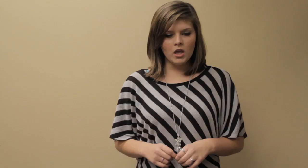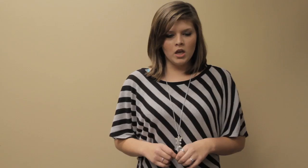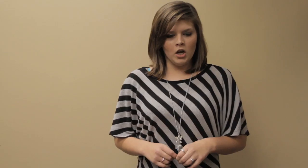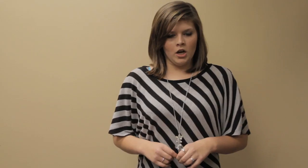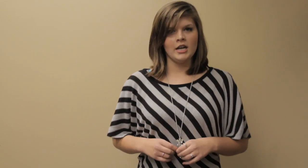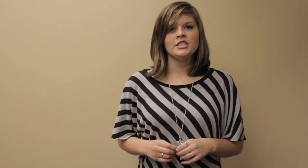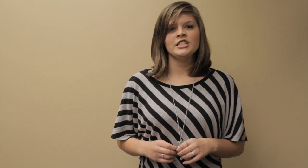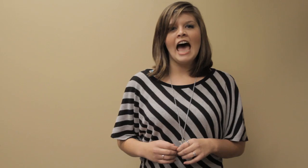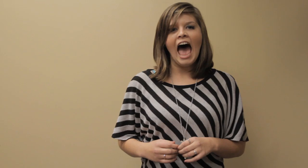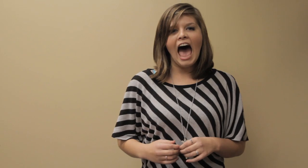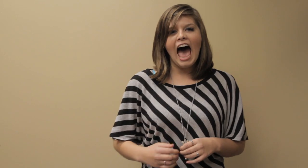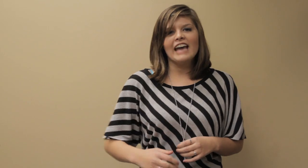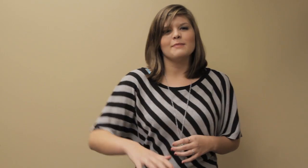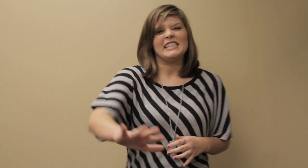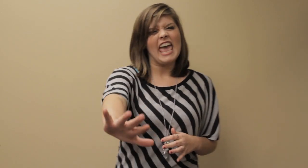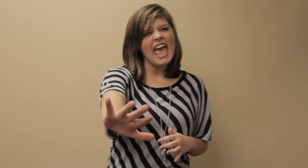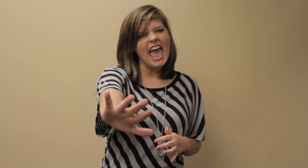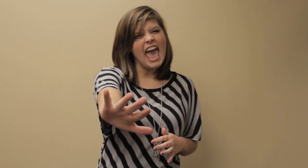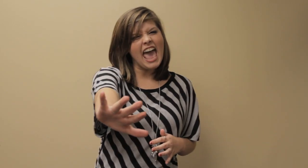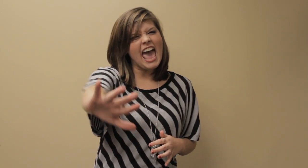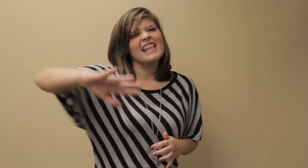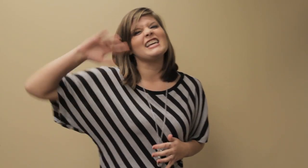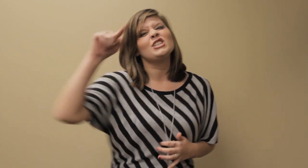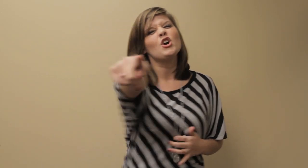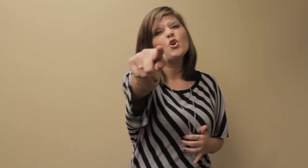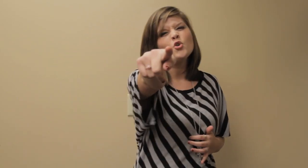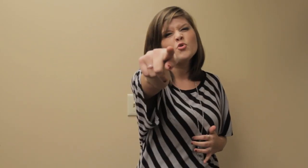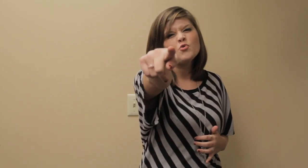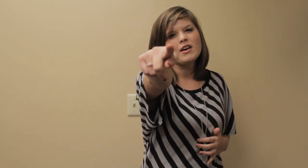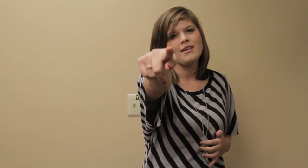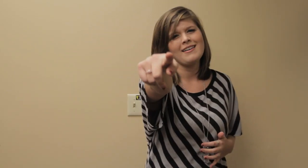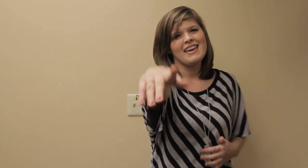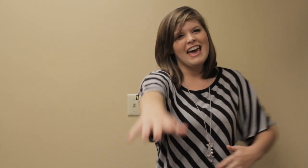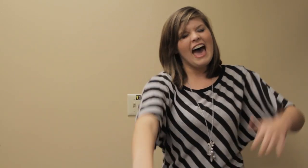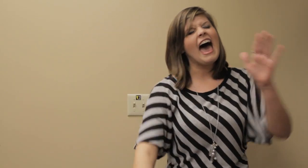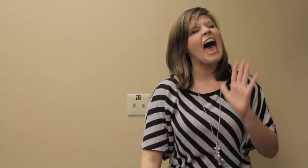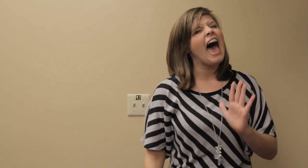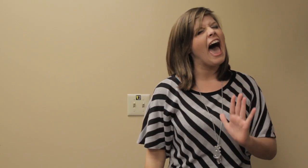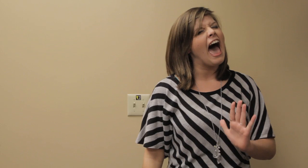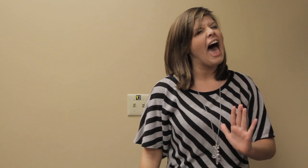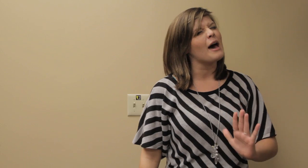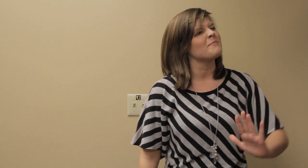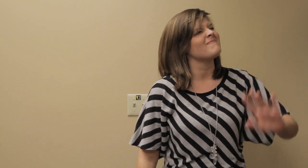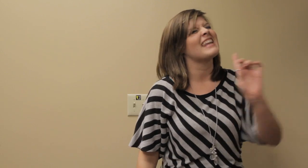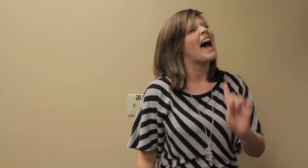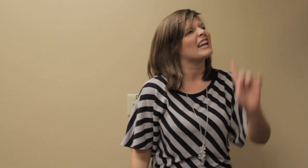And I am telling you, I'm not